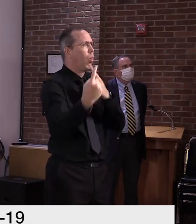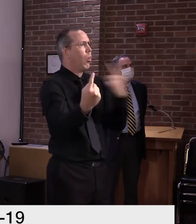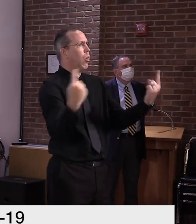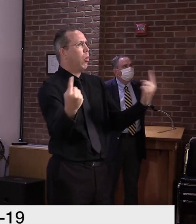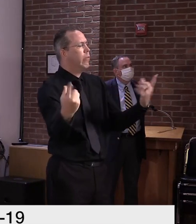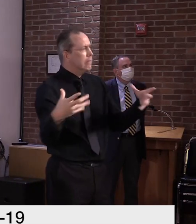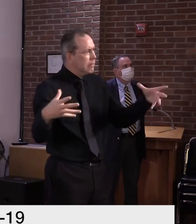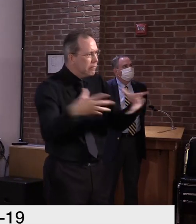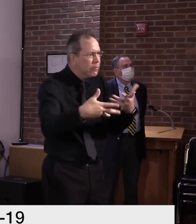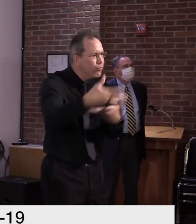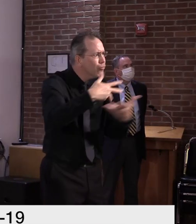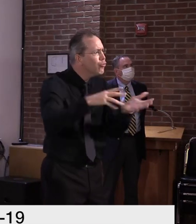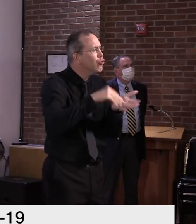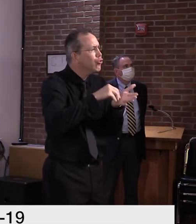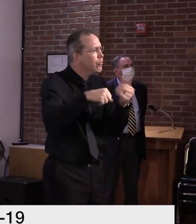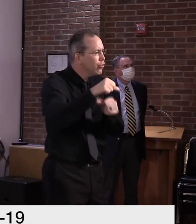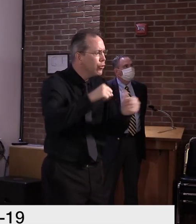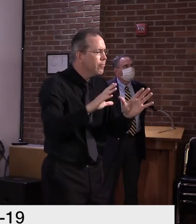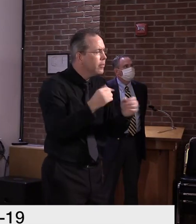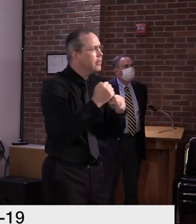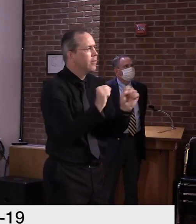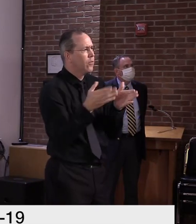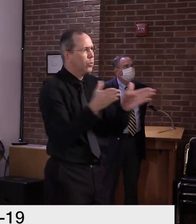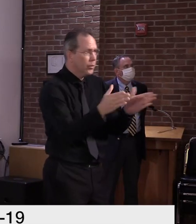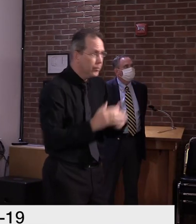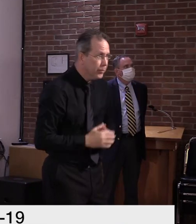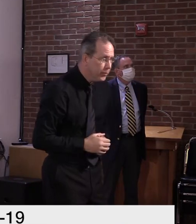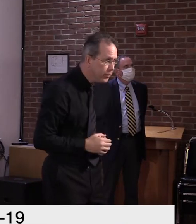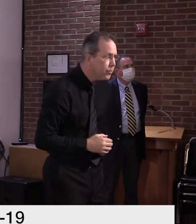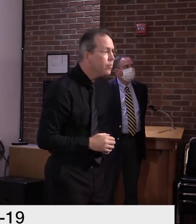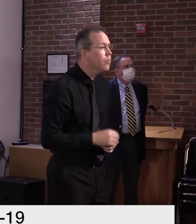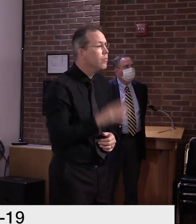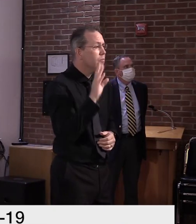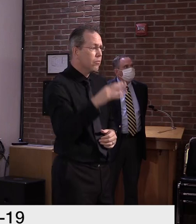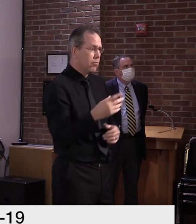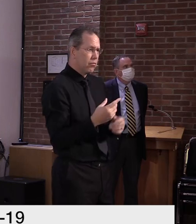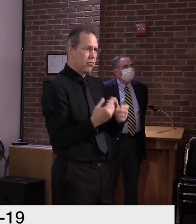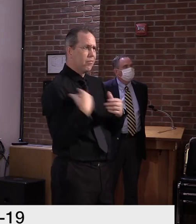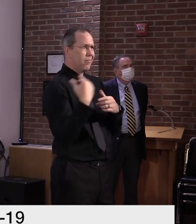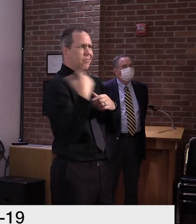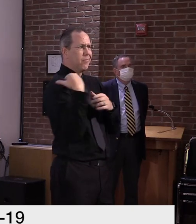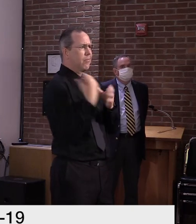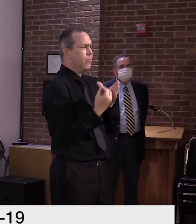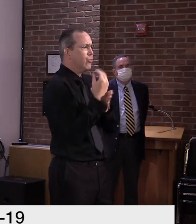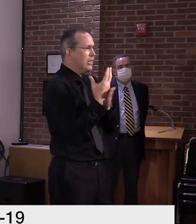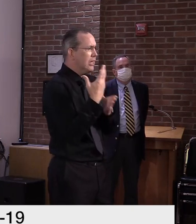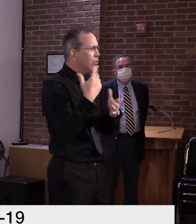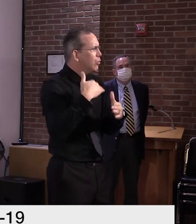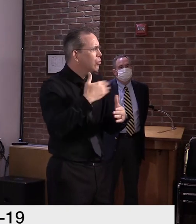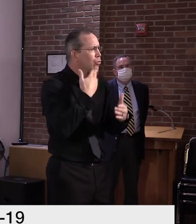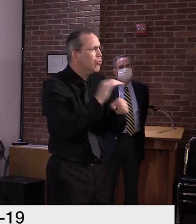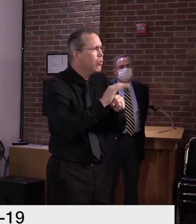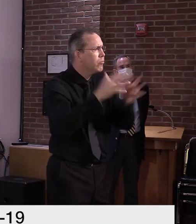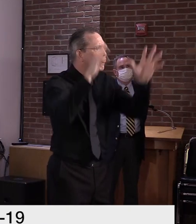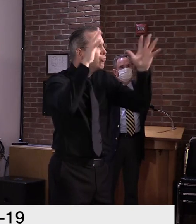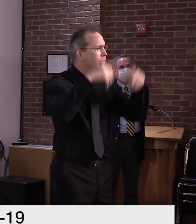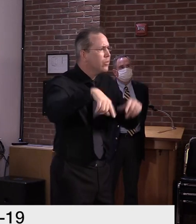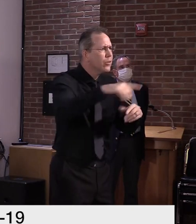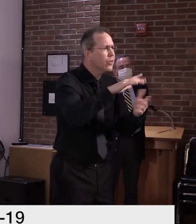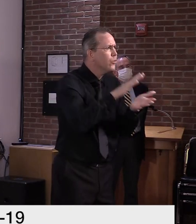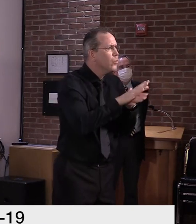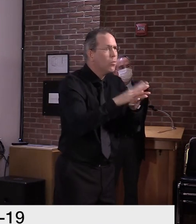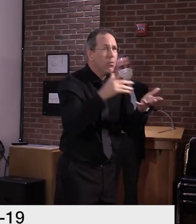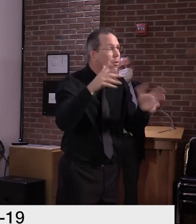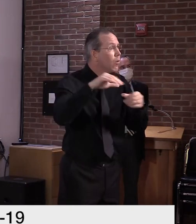Everyone stepped up this spring to quickly move classes online or to remote formats. And their efforts